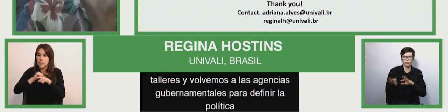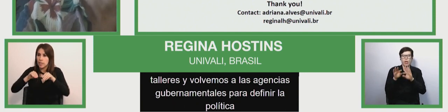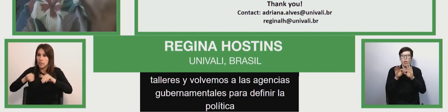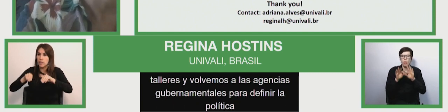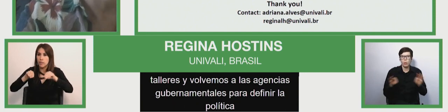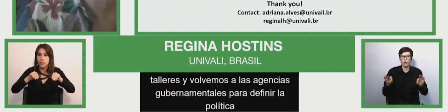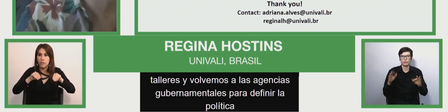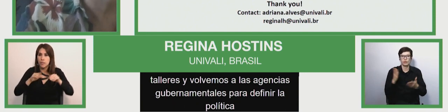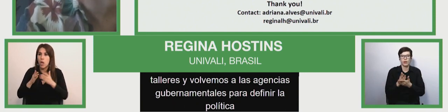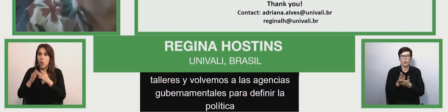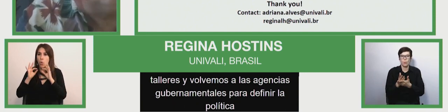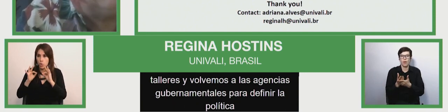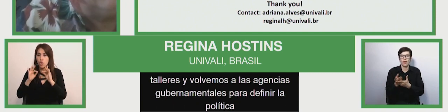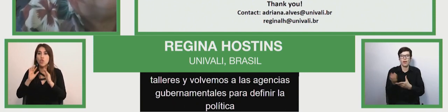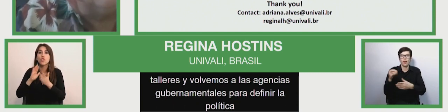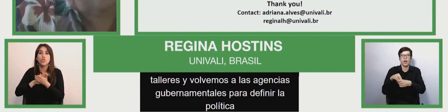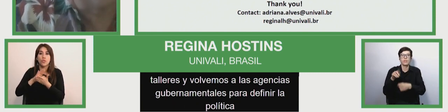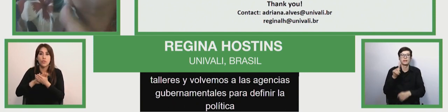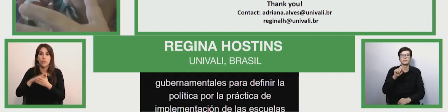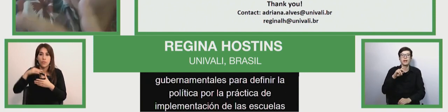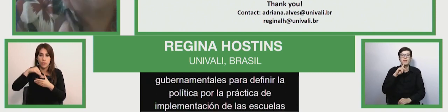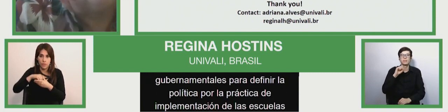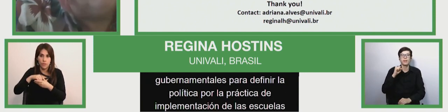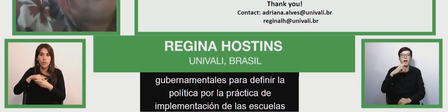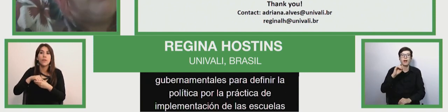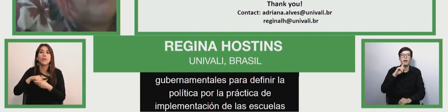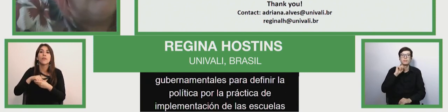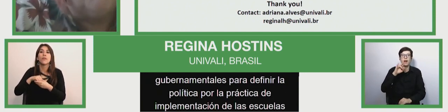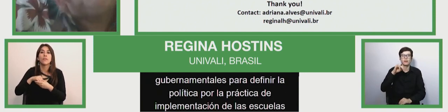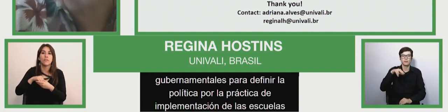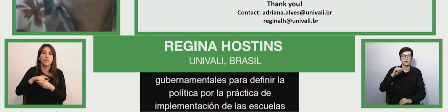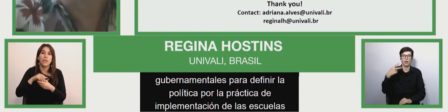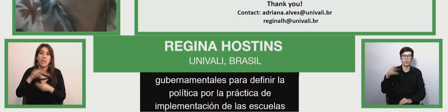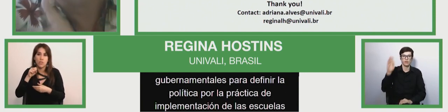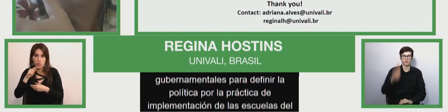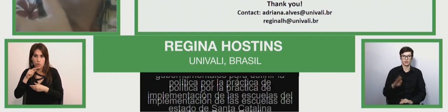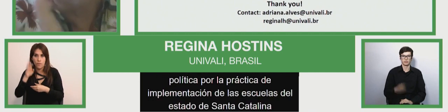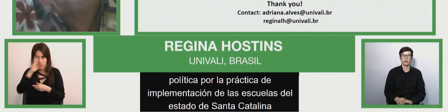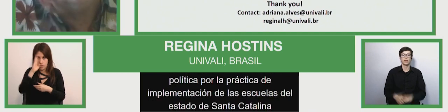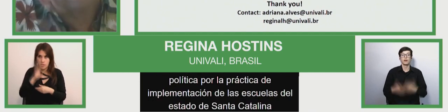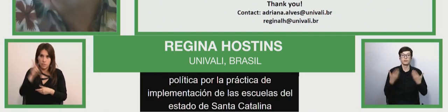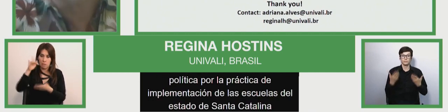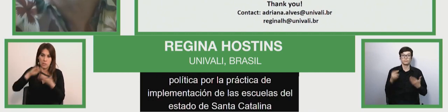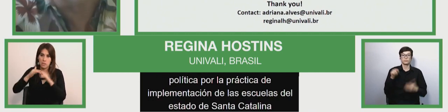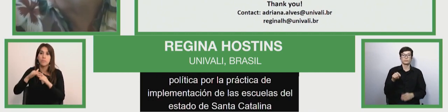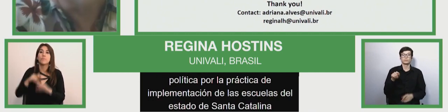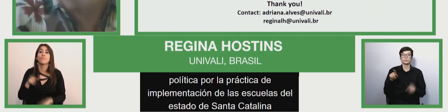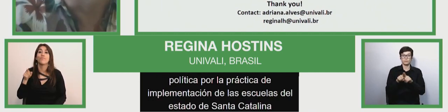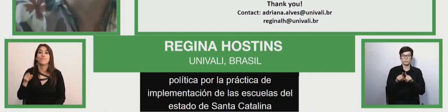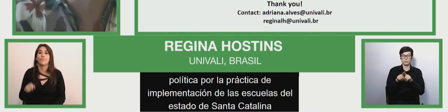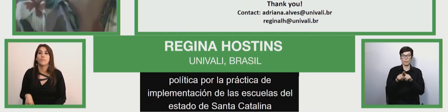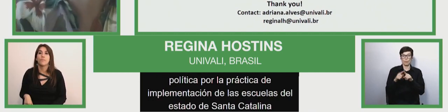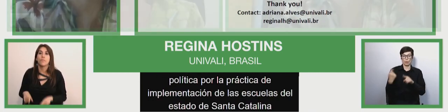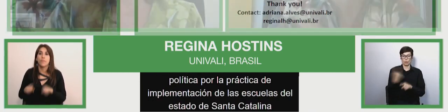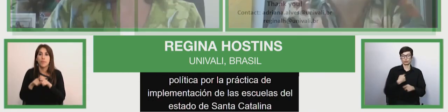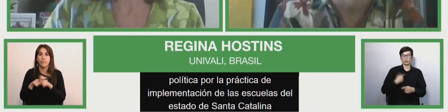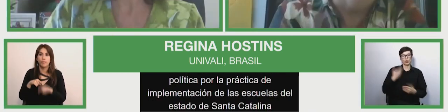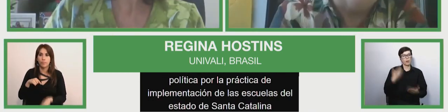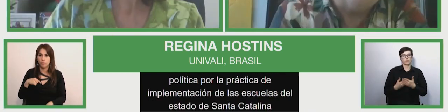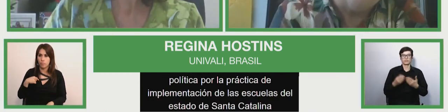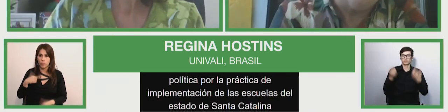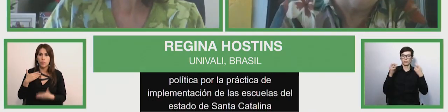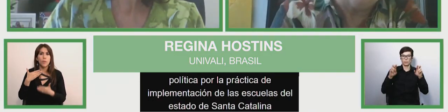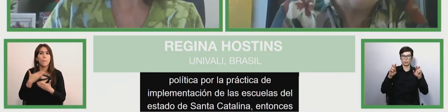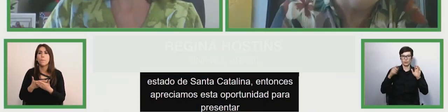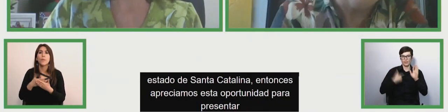education policy for the practices implementation in the school at santa catarina states we